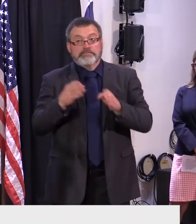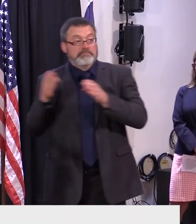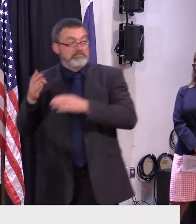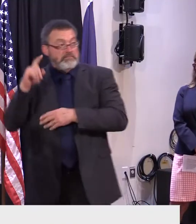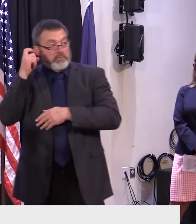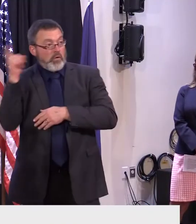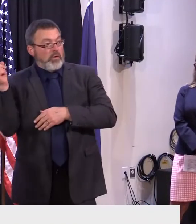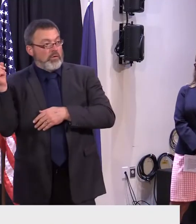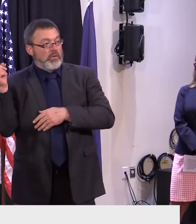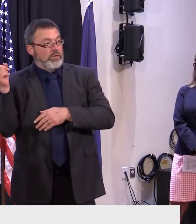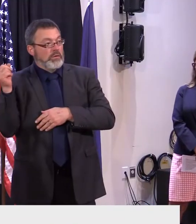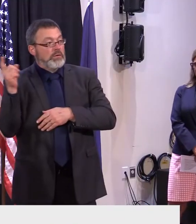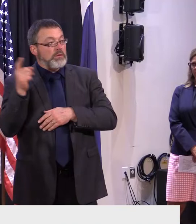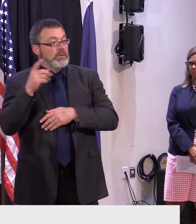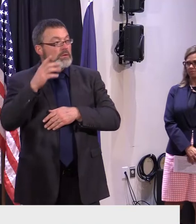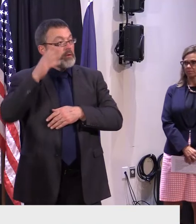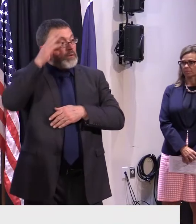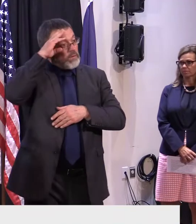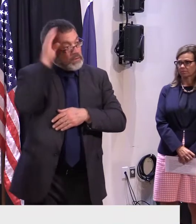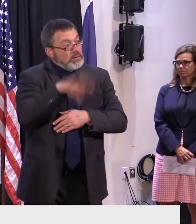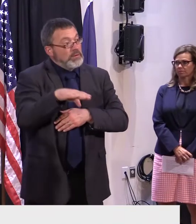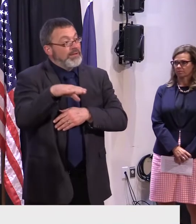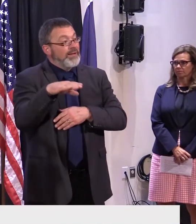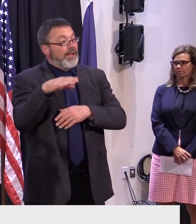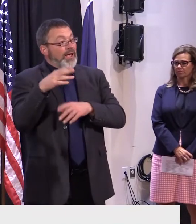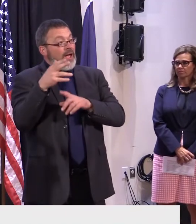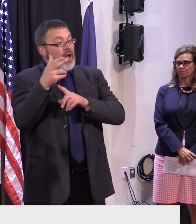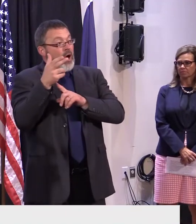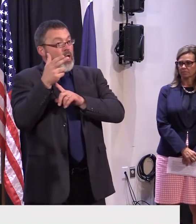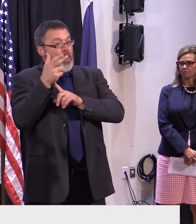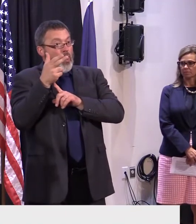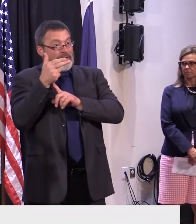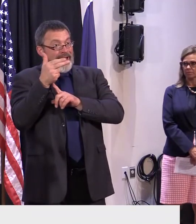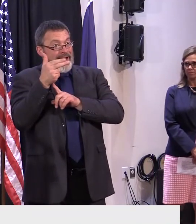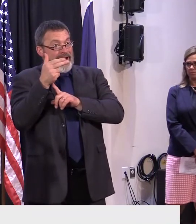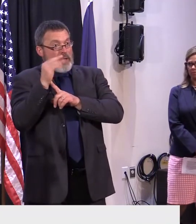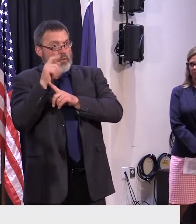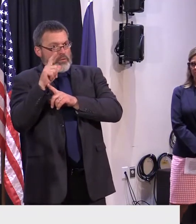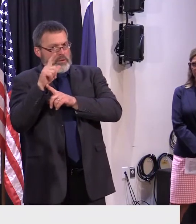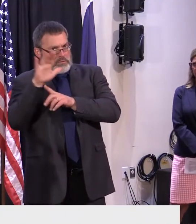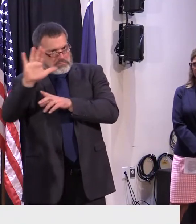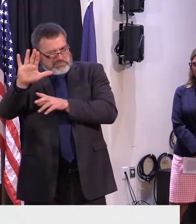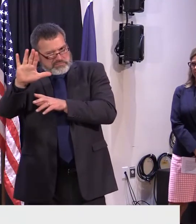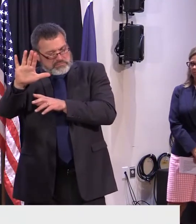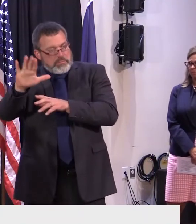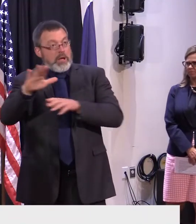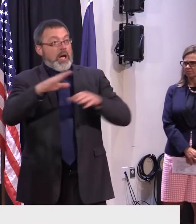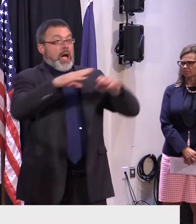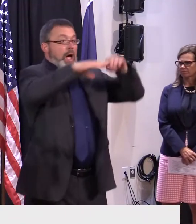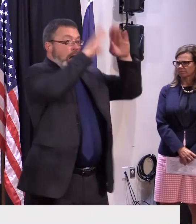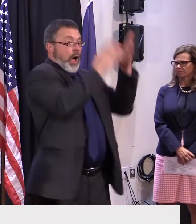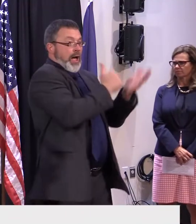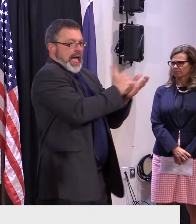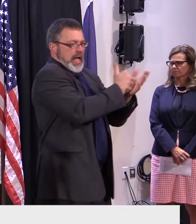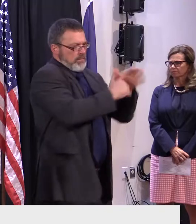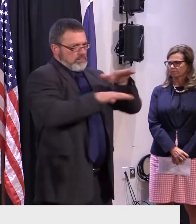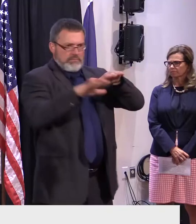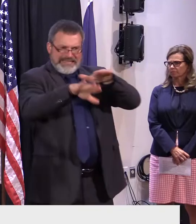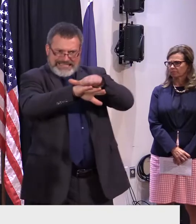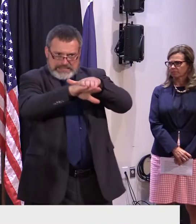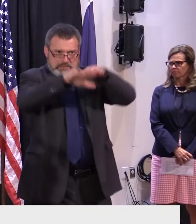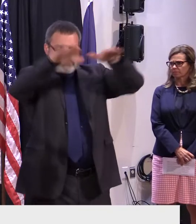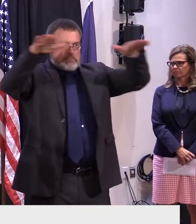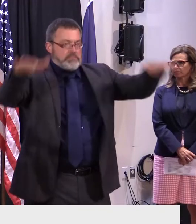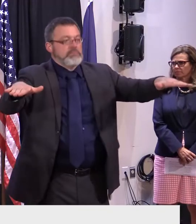the rental assistance, and they're two separate programs. The hotel motel program is continuing. As well, I think some